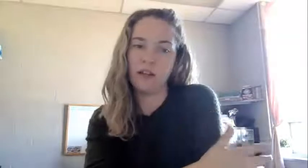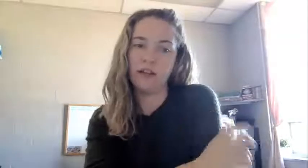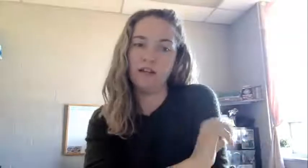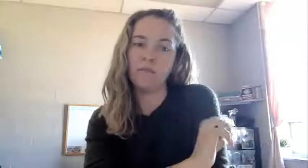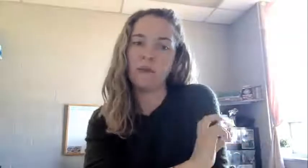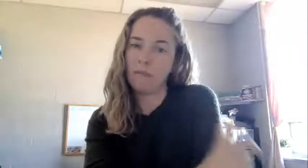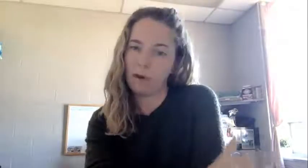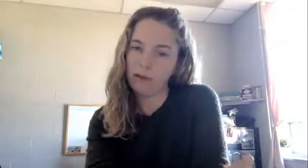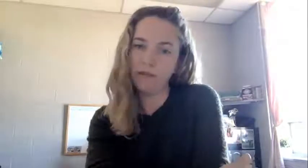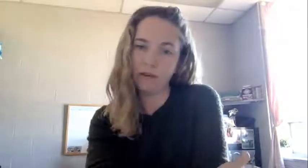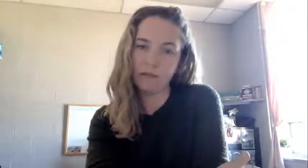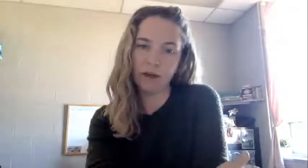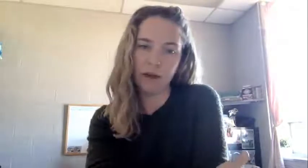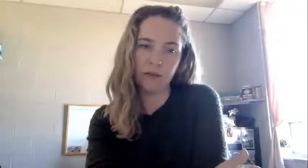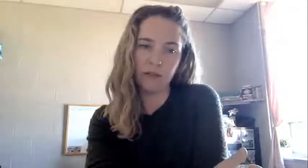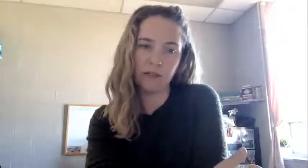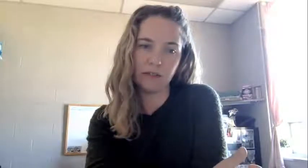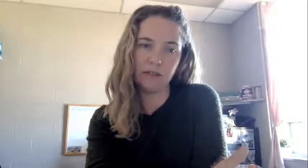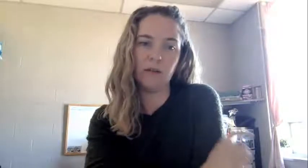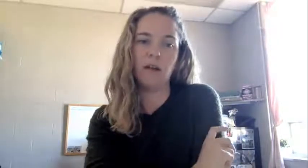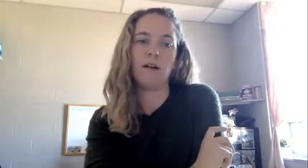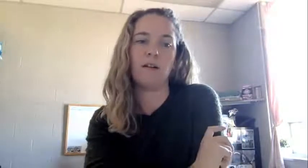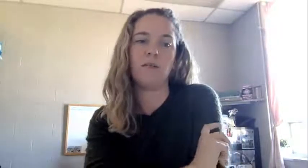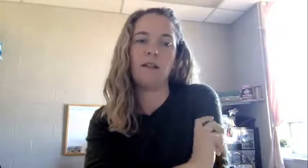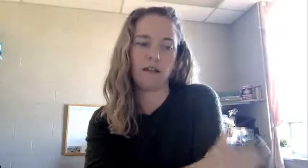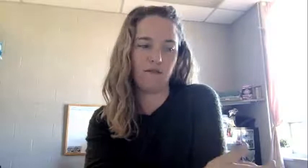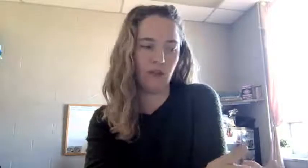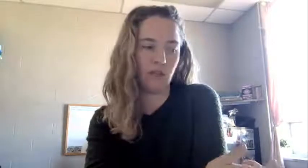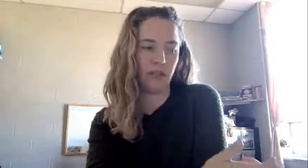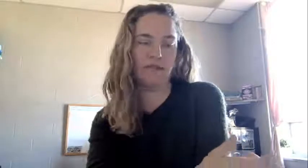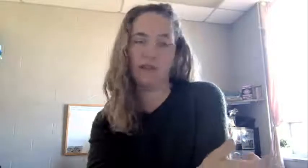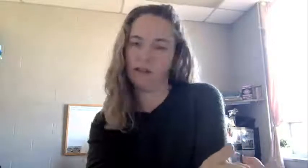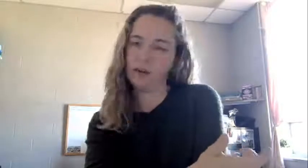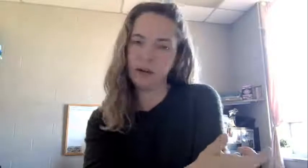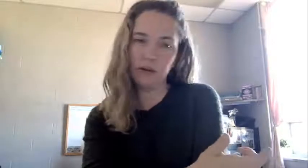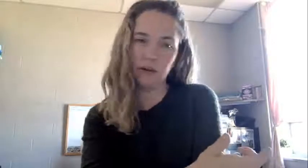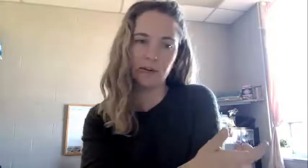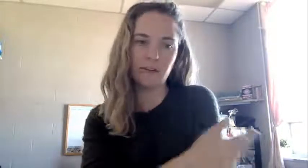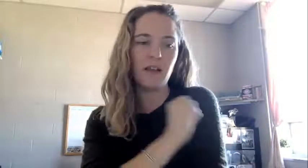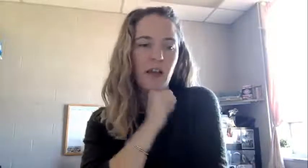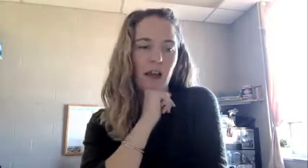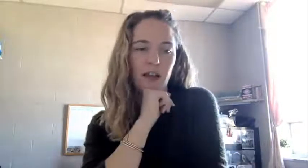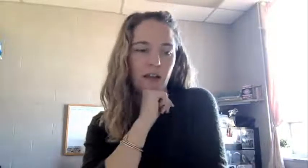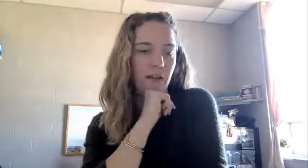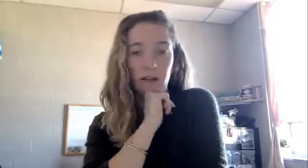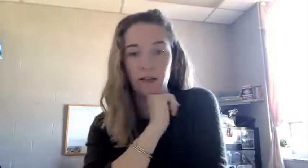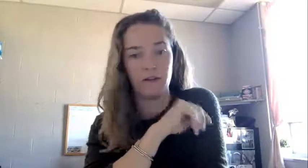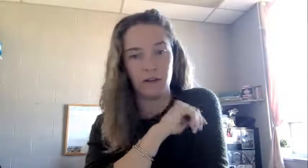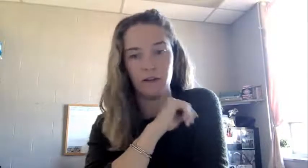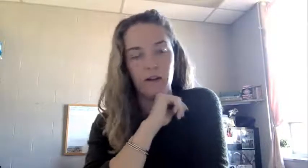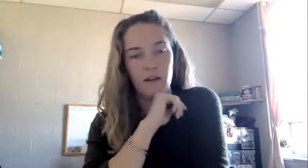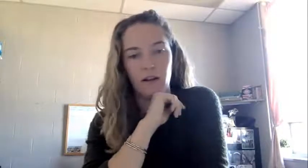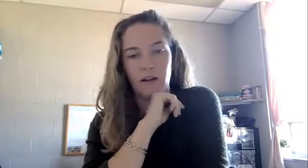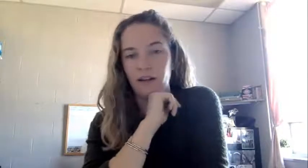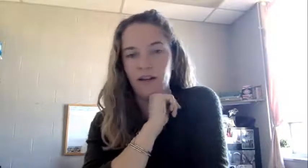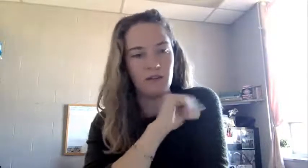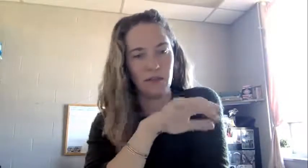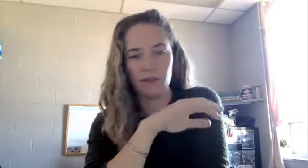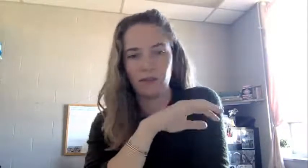primarily first year writing courses and then eventually an advanced writing course. And I loved it. I knew that was what